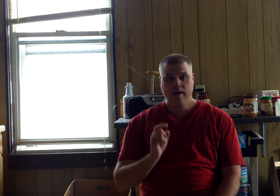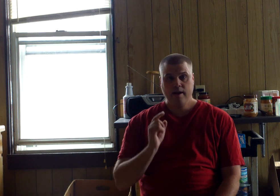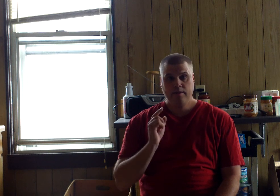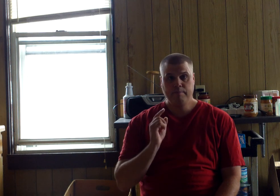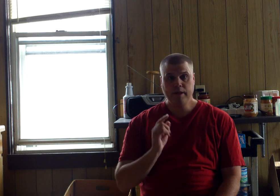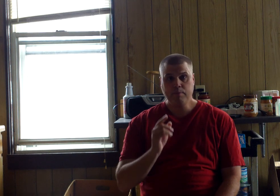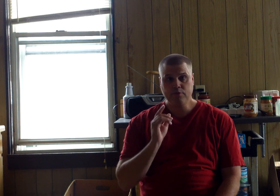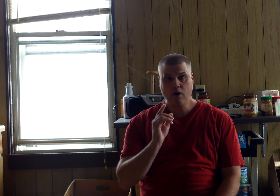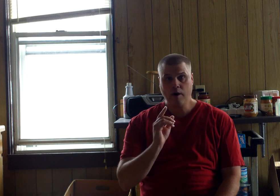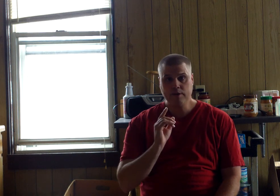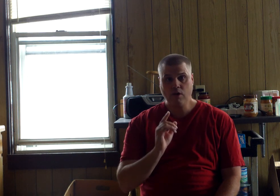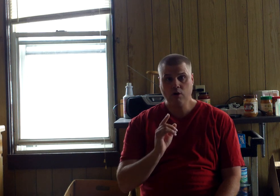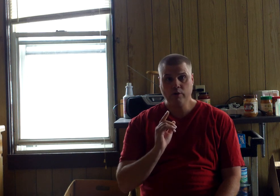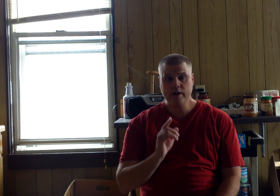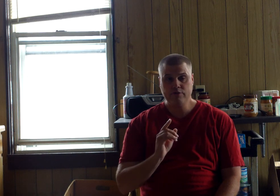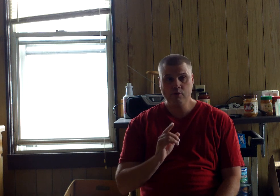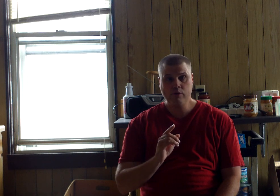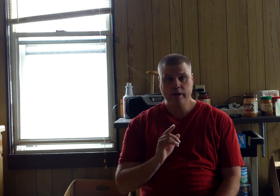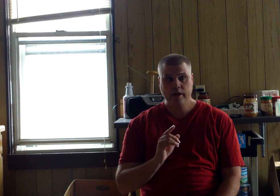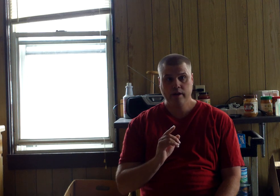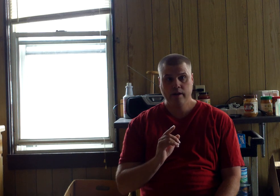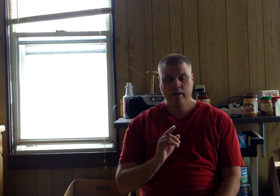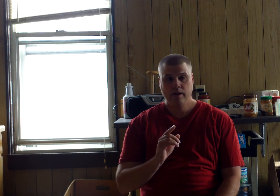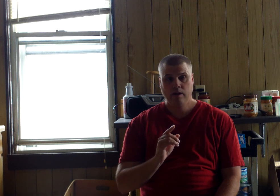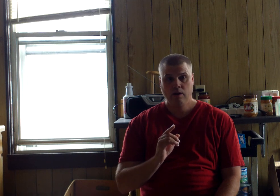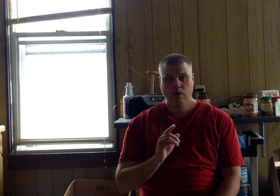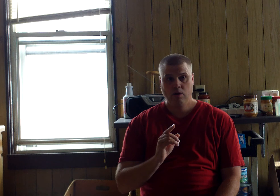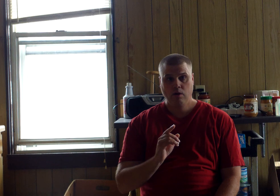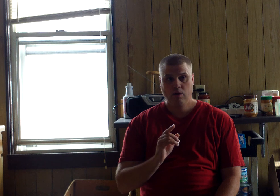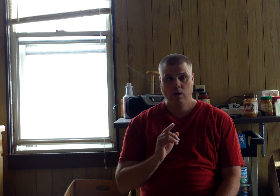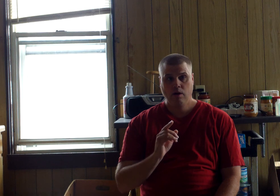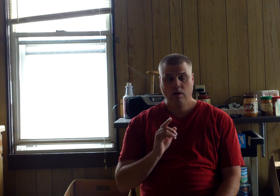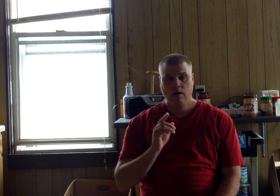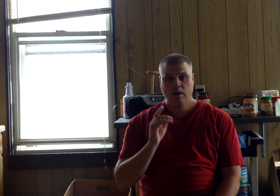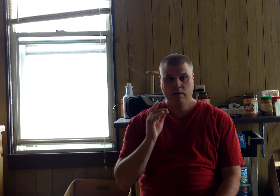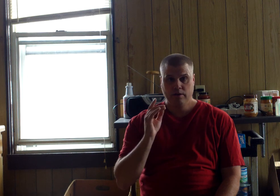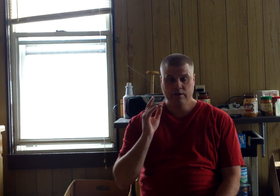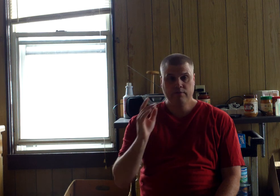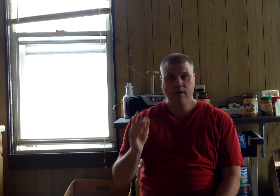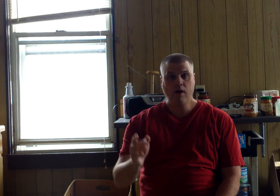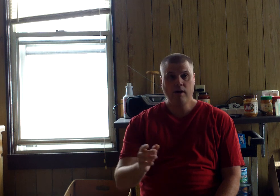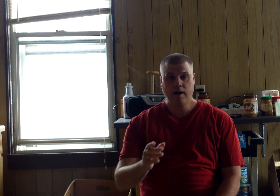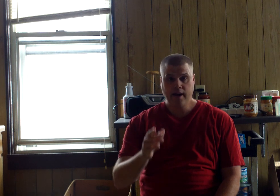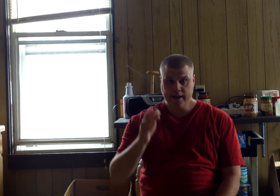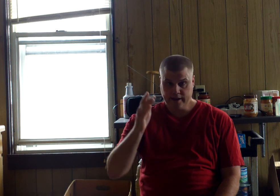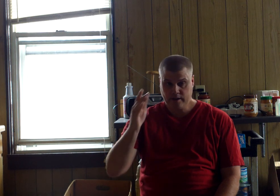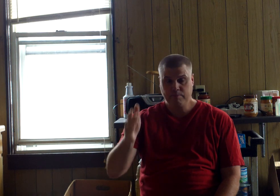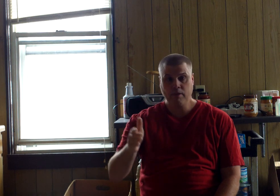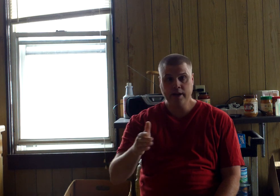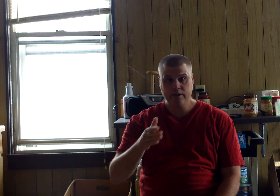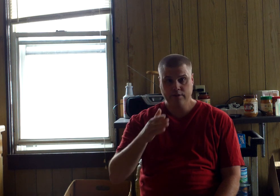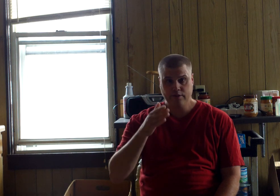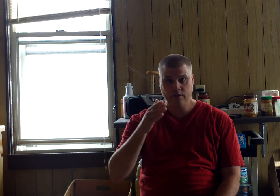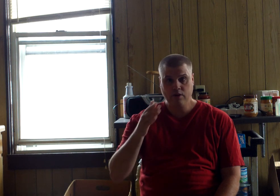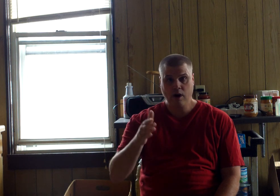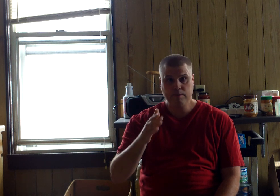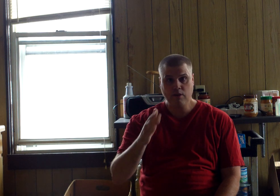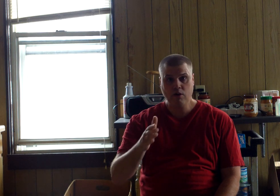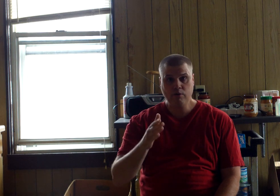The people's common law grand jury, you could file a complaint to the common law